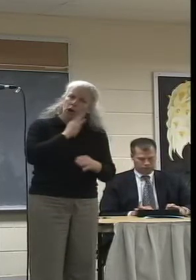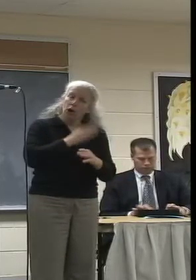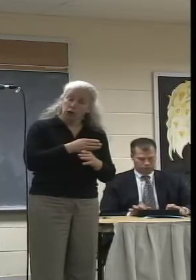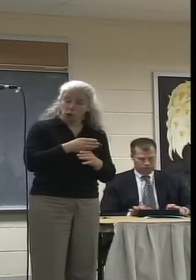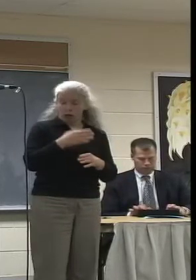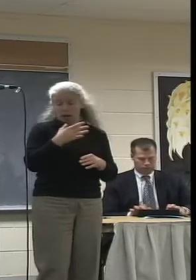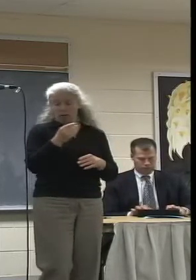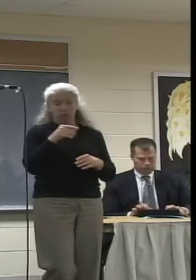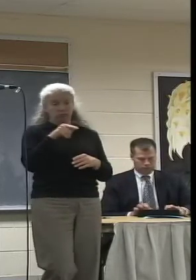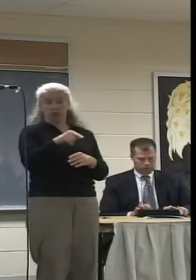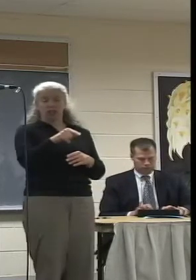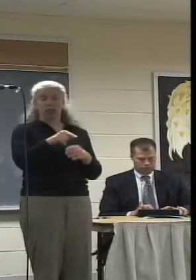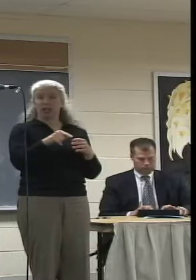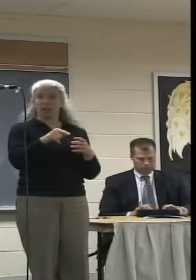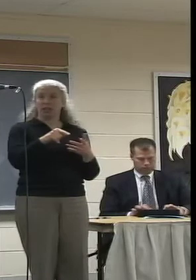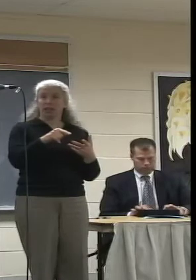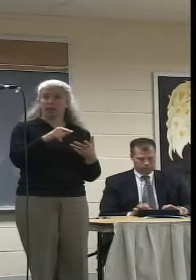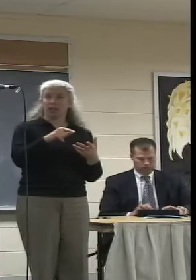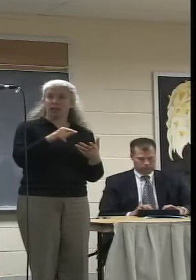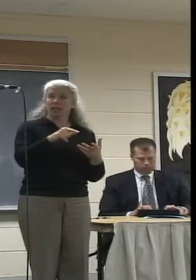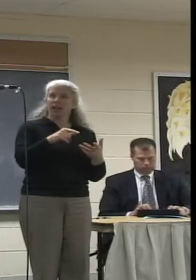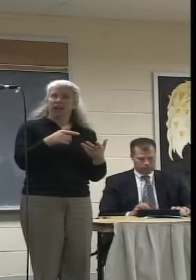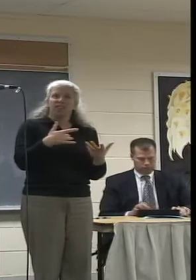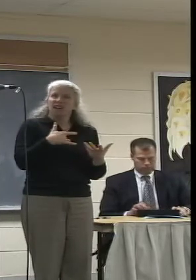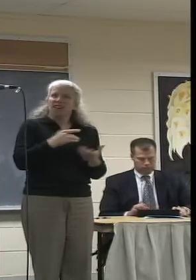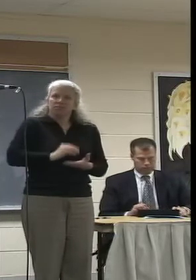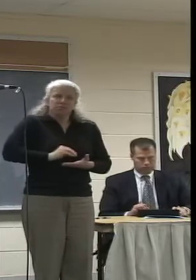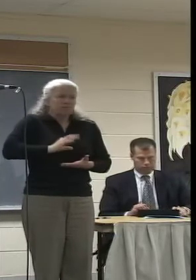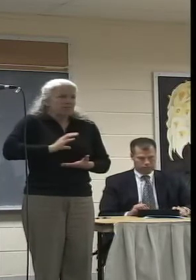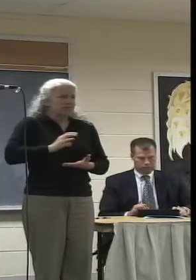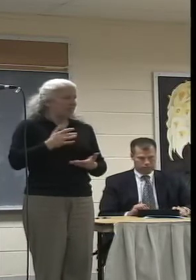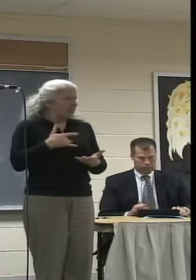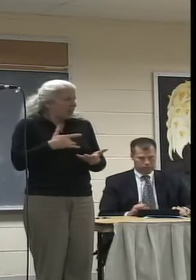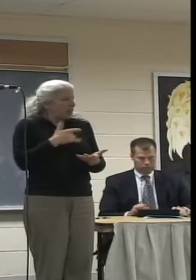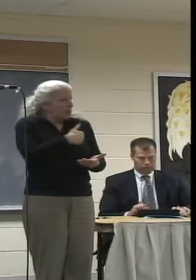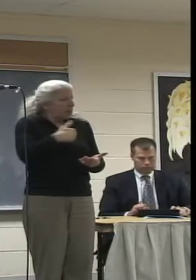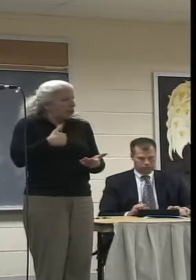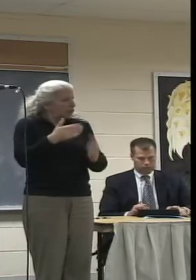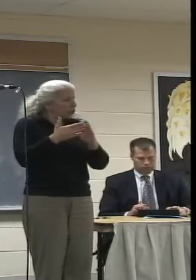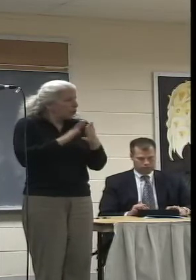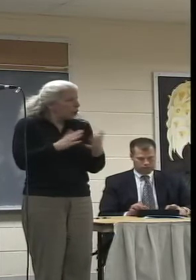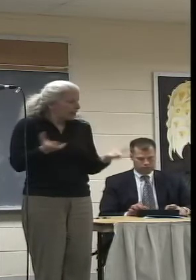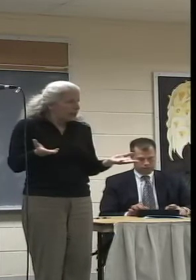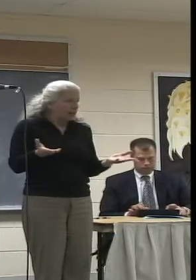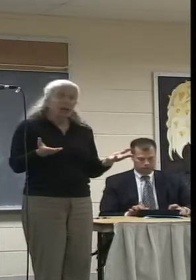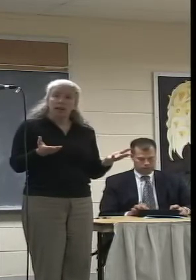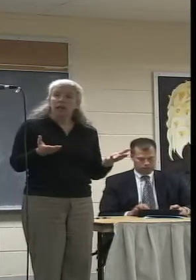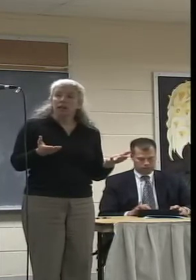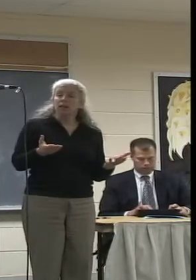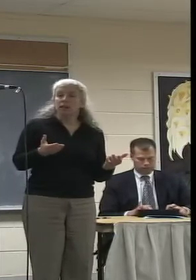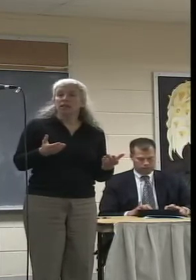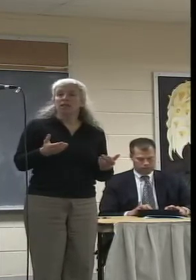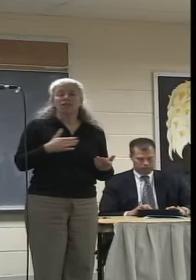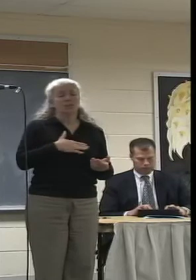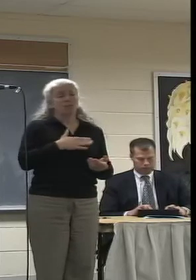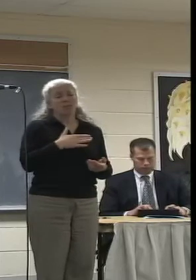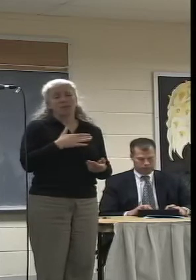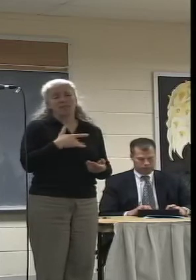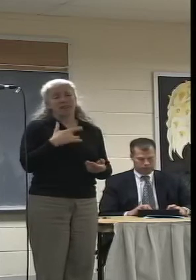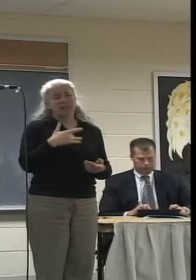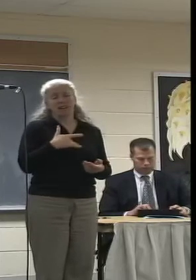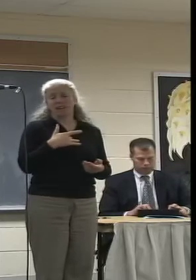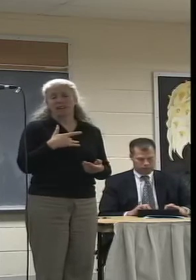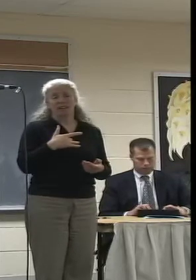her sense of herself as part of a community. So, my feeling is that